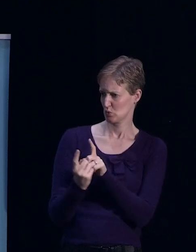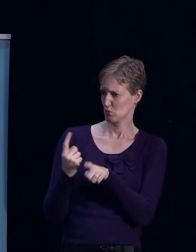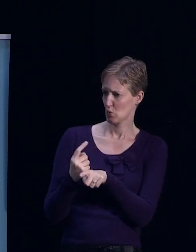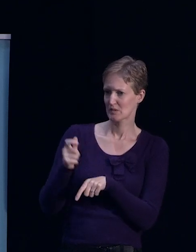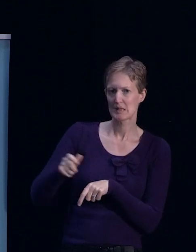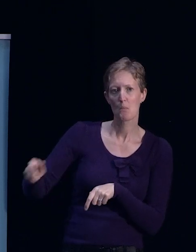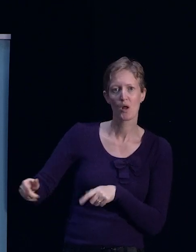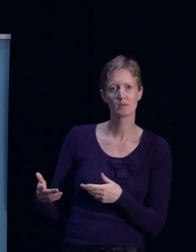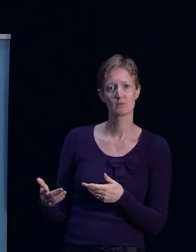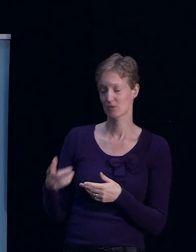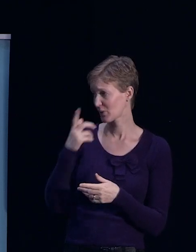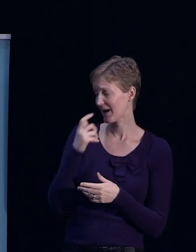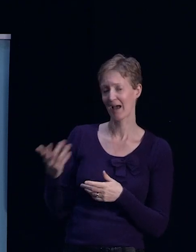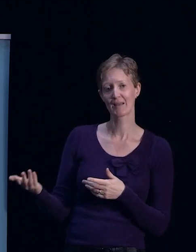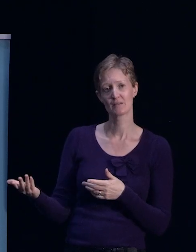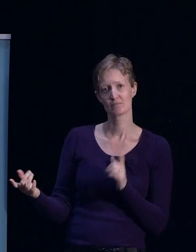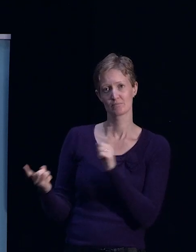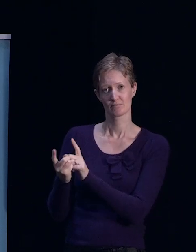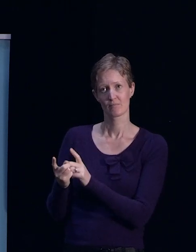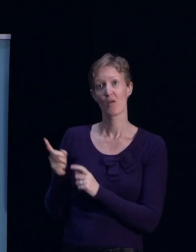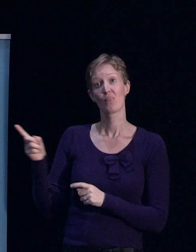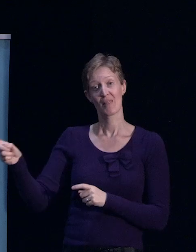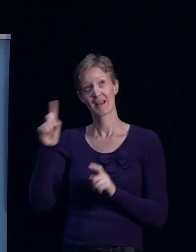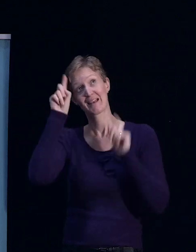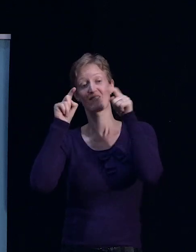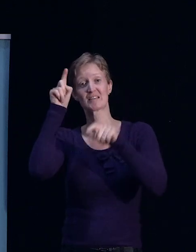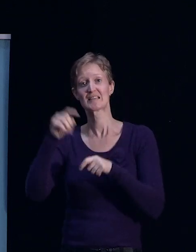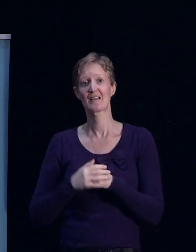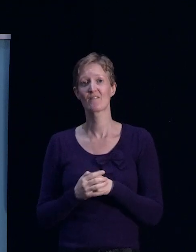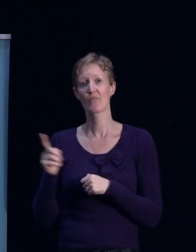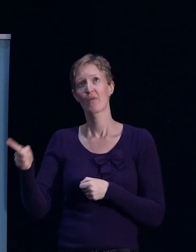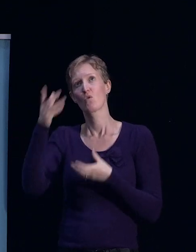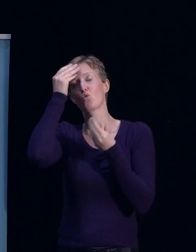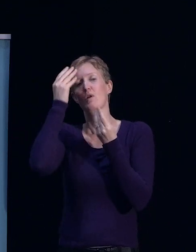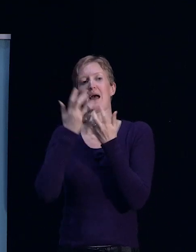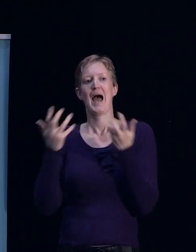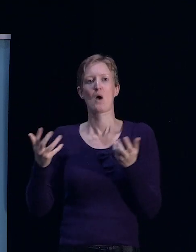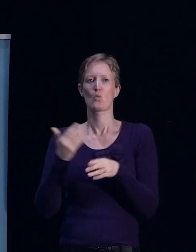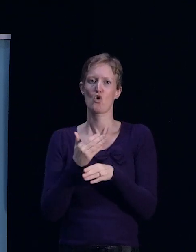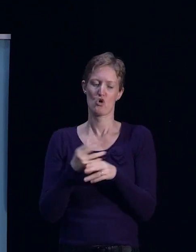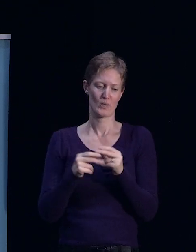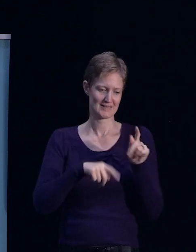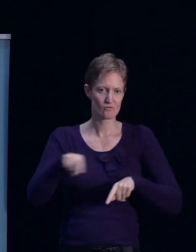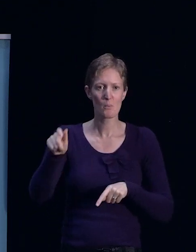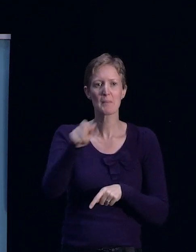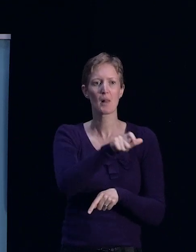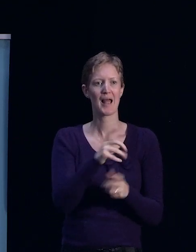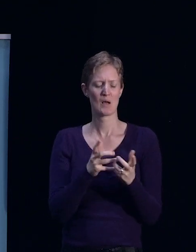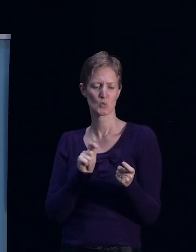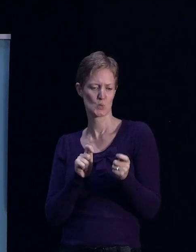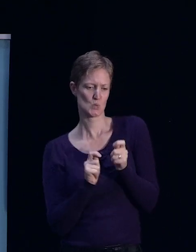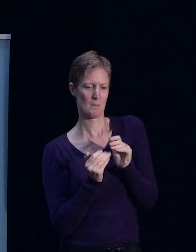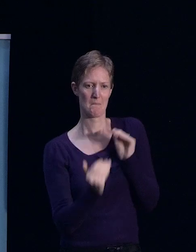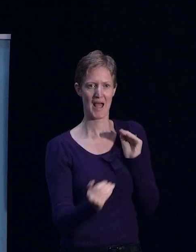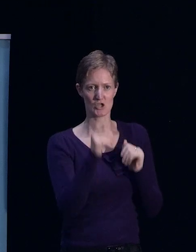innovative. They've learned a whole lot from Christchurch as well, about how to work with people and how to be adaptive. And actually, it would be very good for